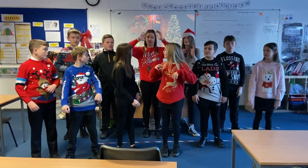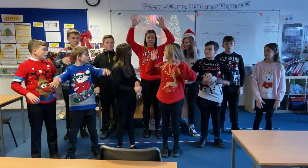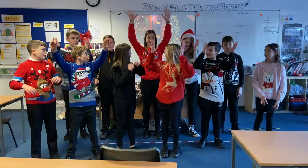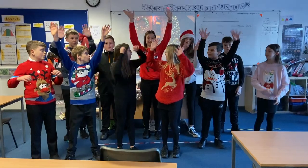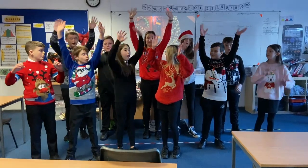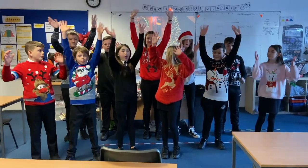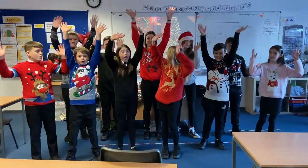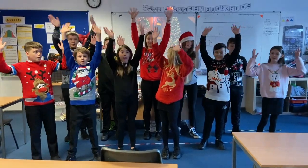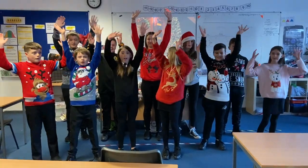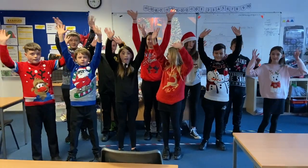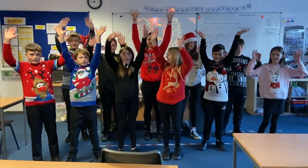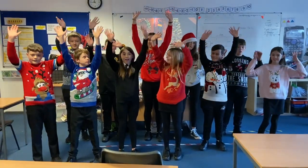Ooh